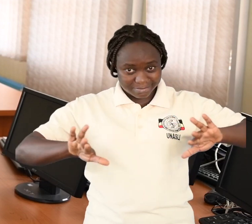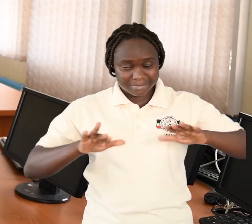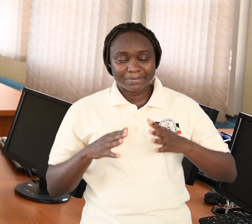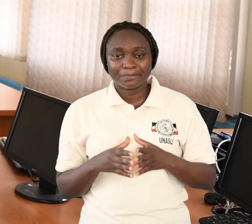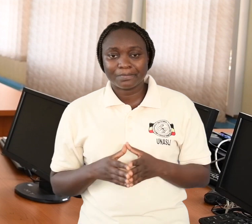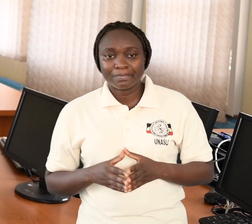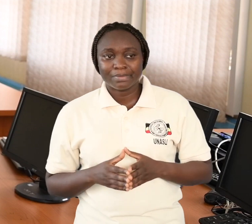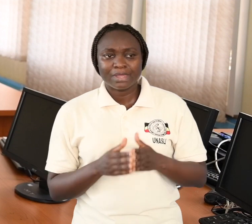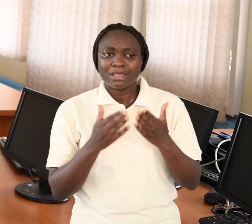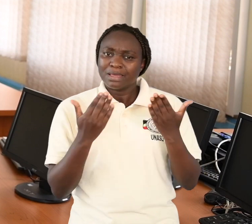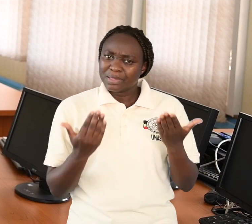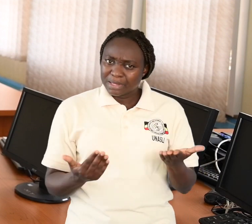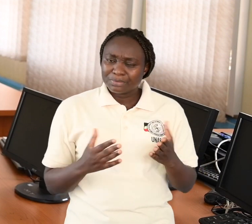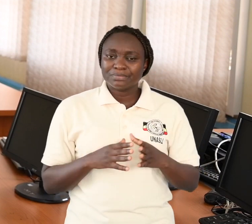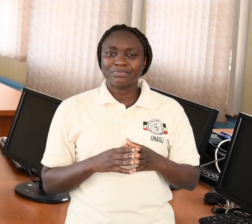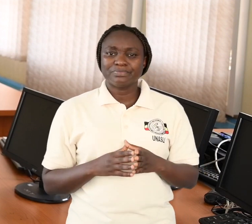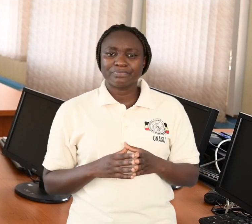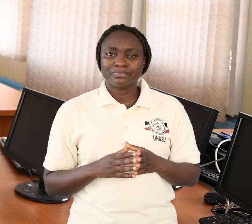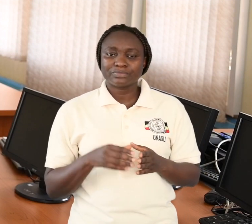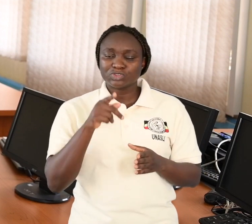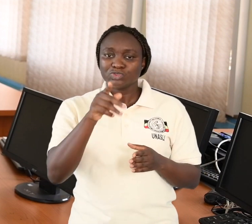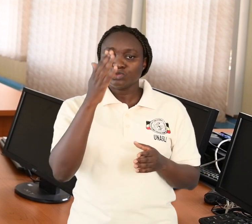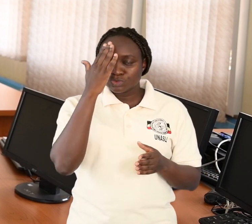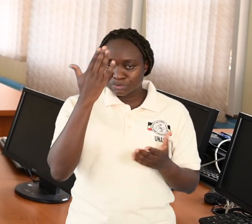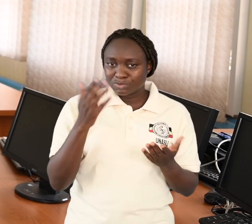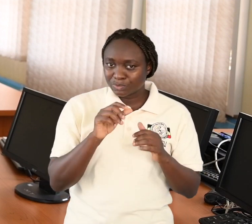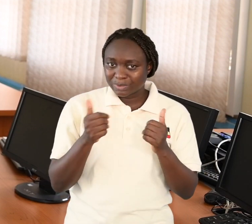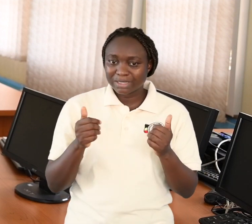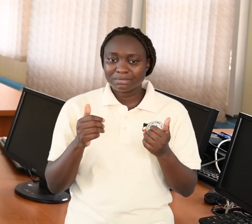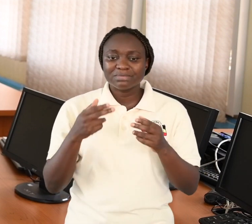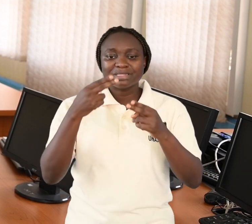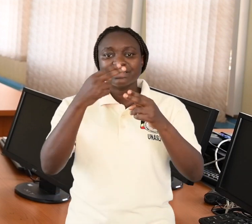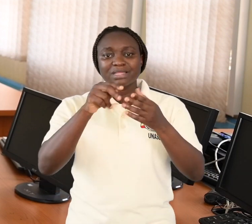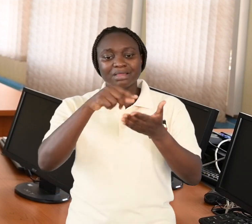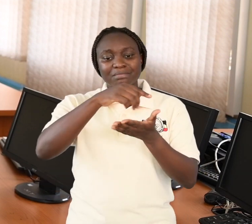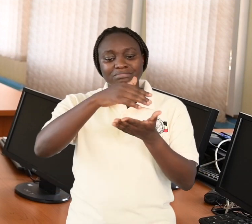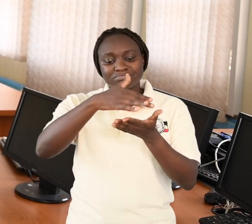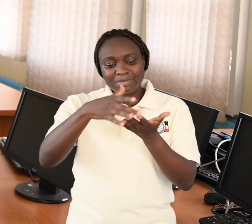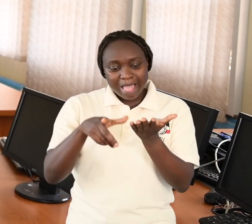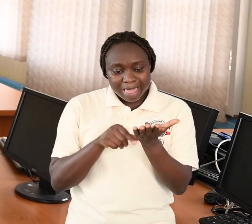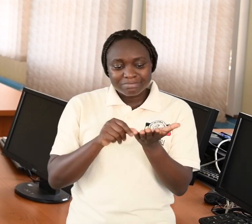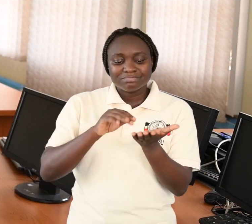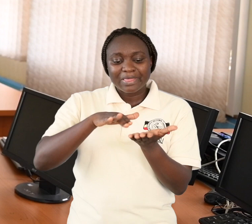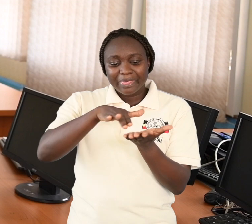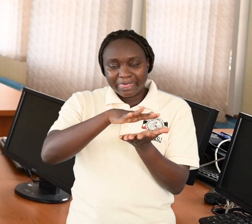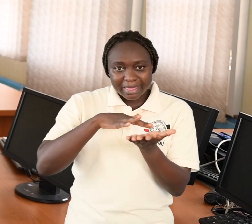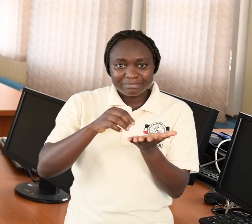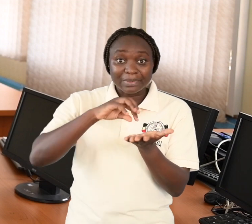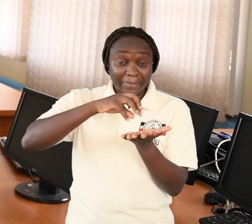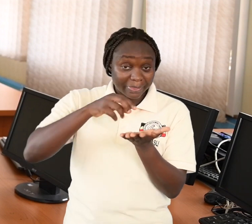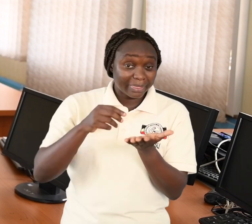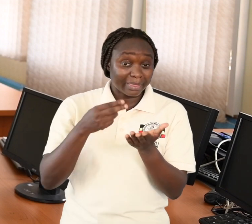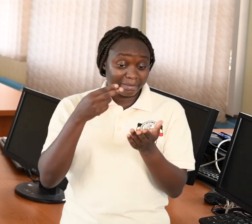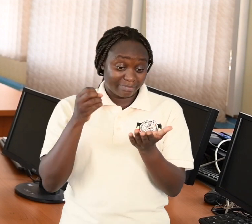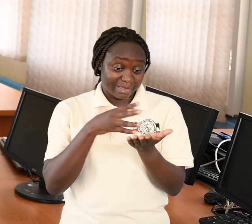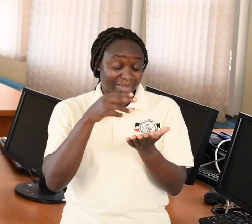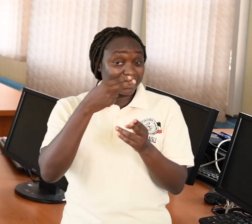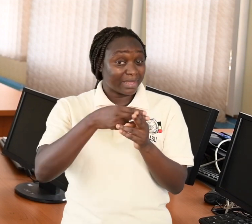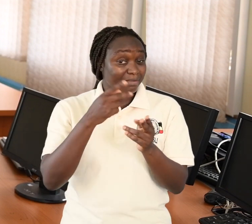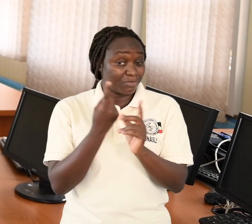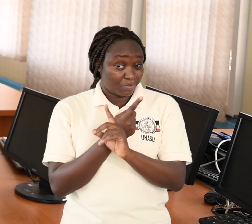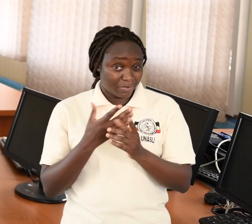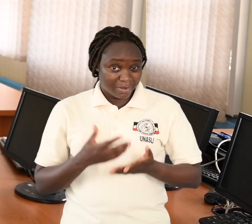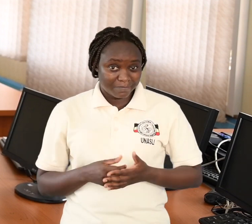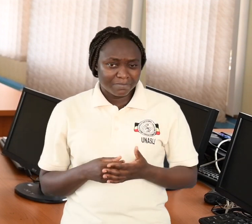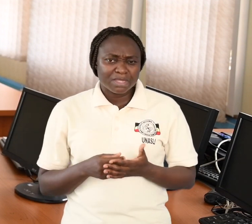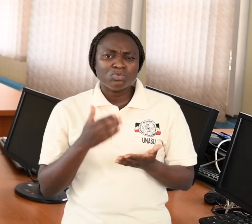Now that we know the names of the parts, would we like to go ahead and find out